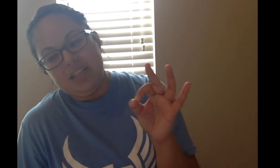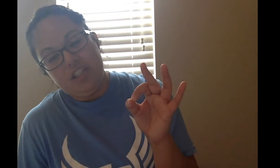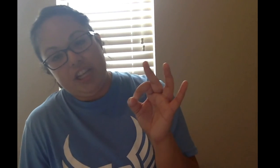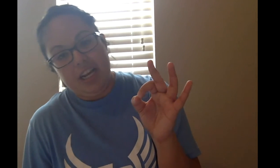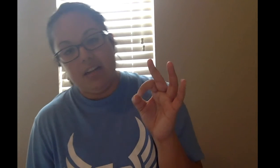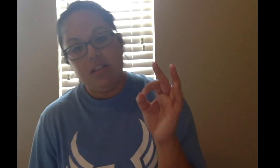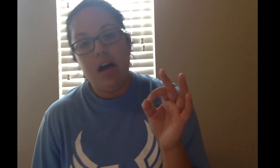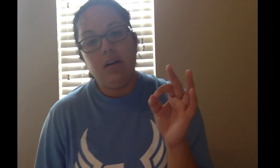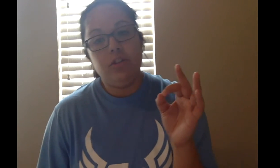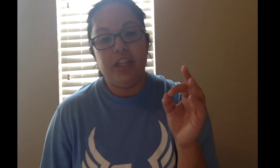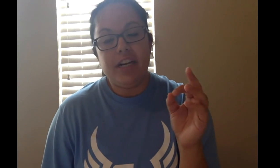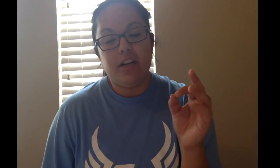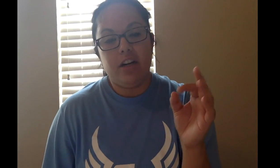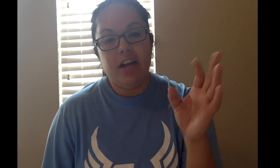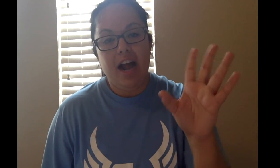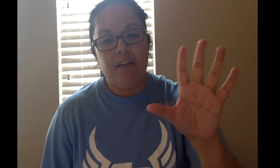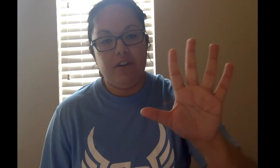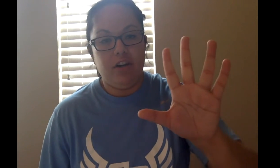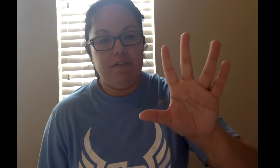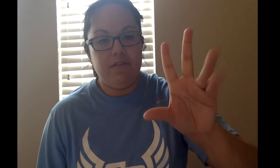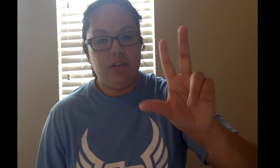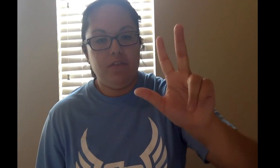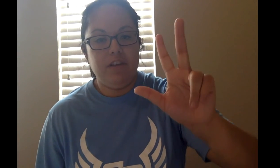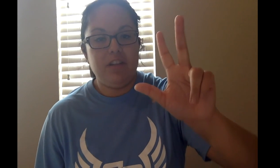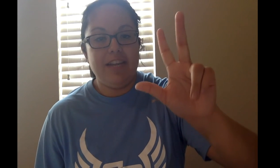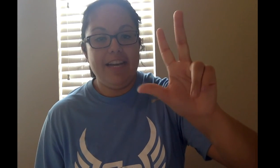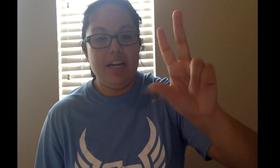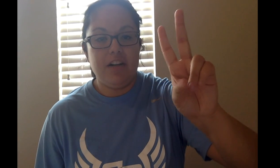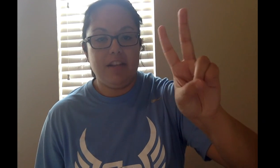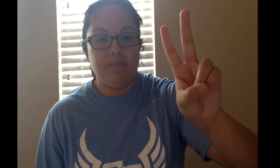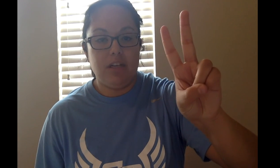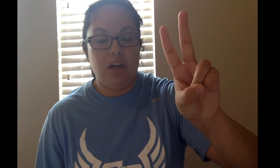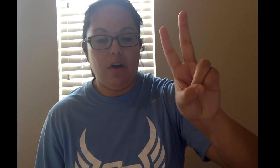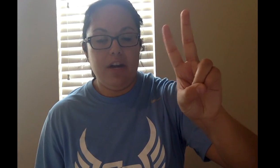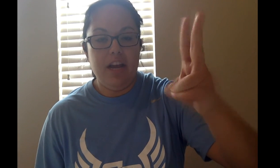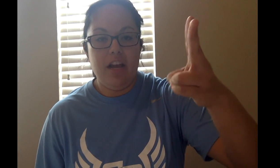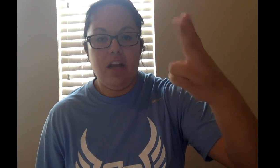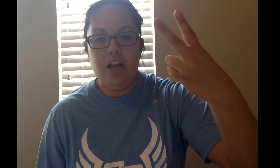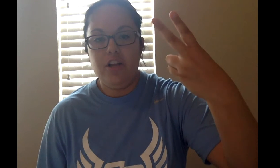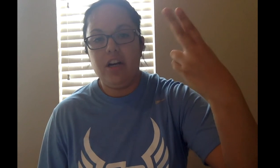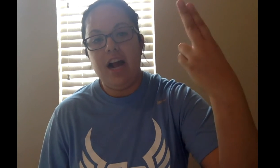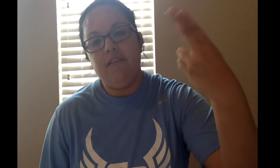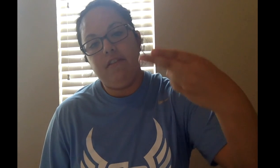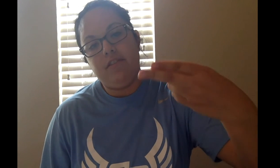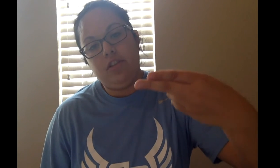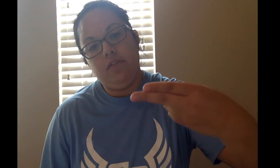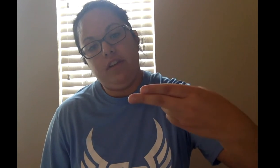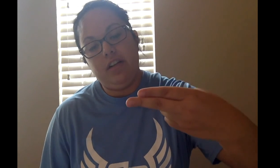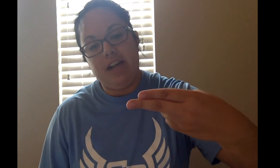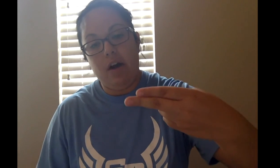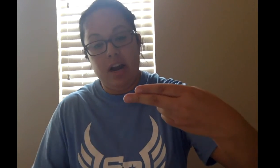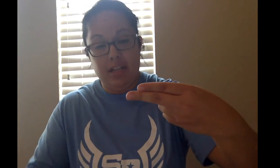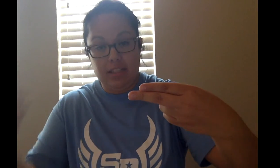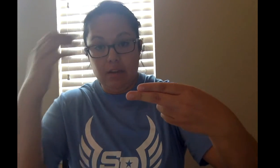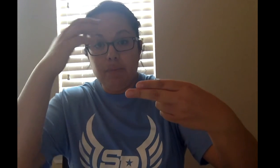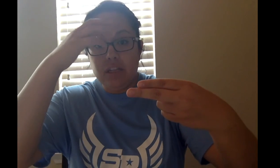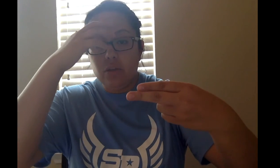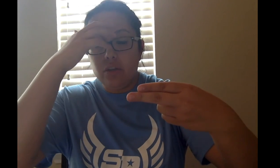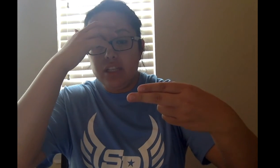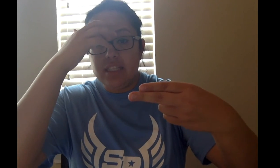G, so G, you're going to have your two fingers in and your thumb's going to go in it and you're going to have your two fingers out and it's going to be to the